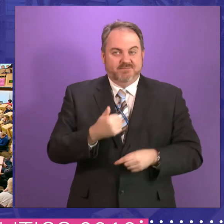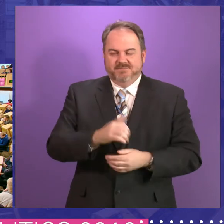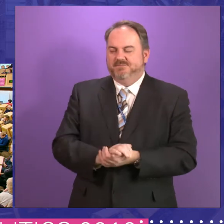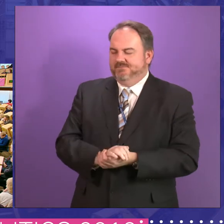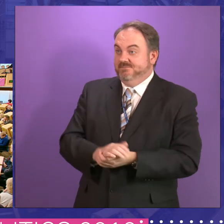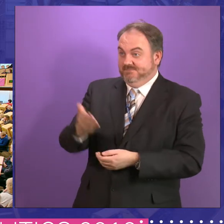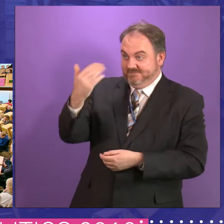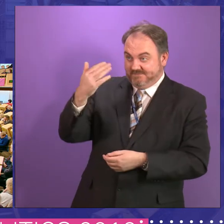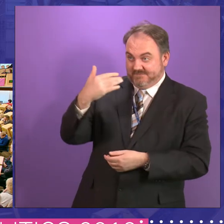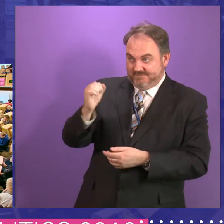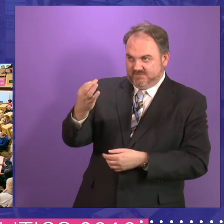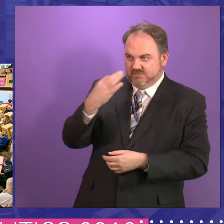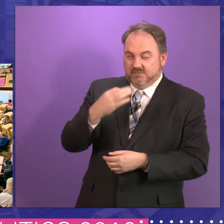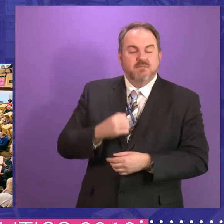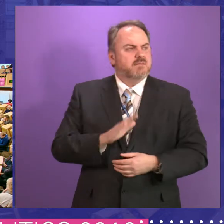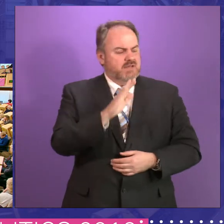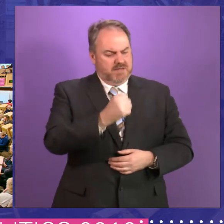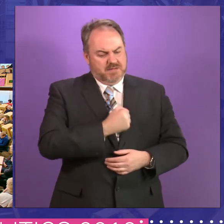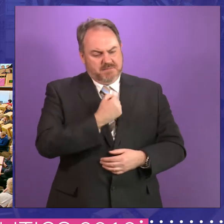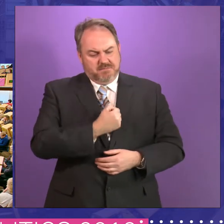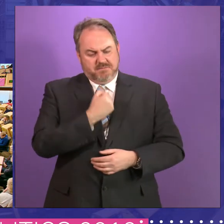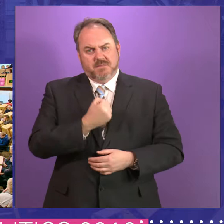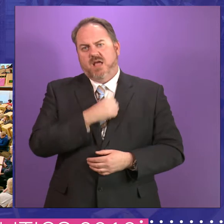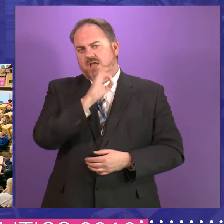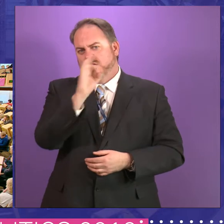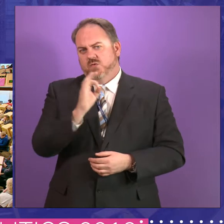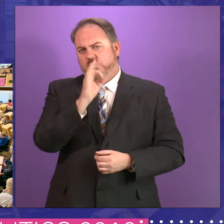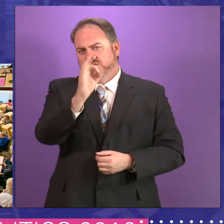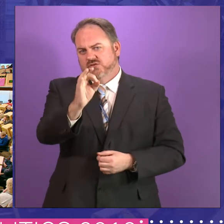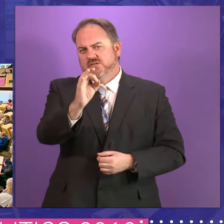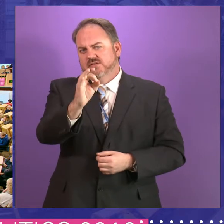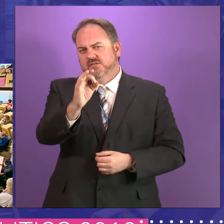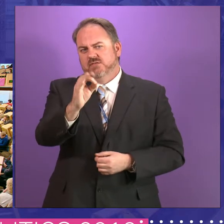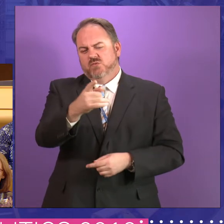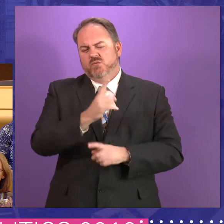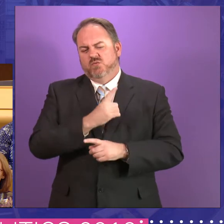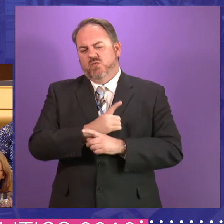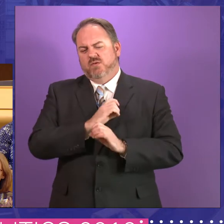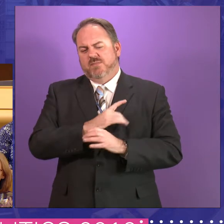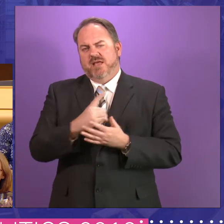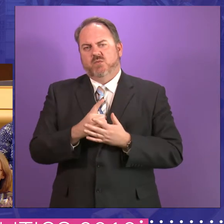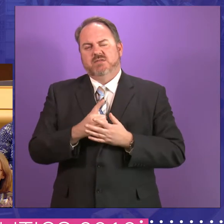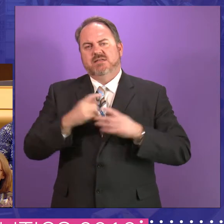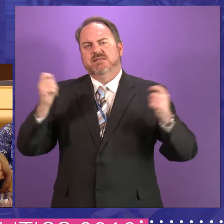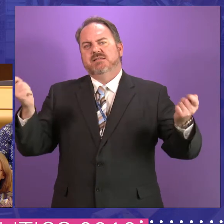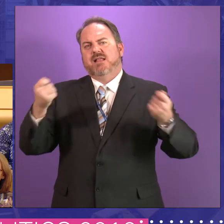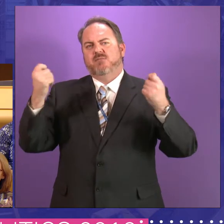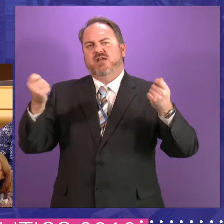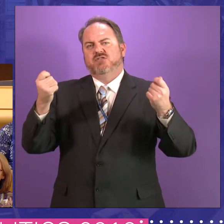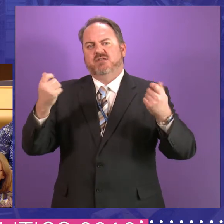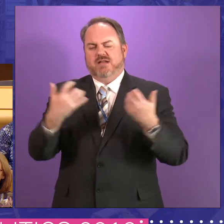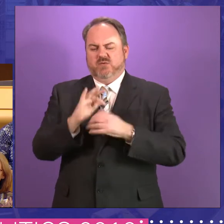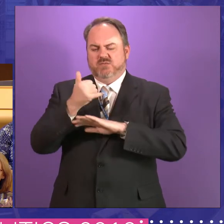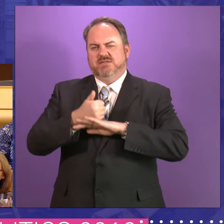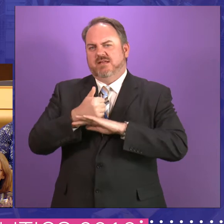Yes. Yes. That's the guy. Well, my question is really about, you've went through the celebration part and how, how, how you come into being,